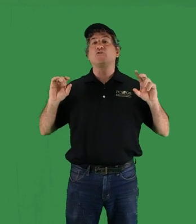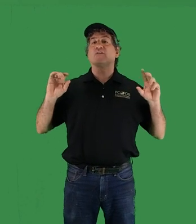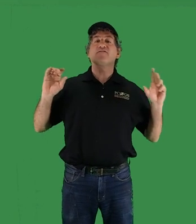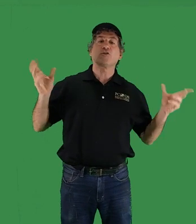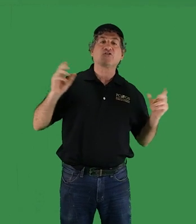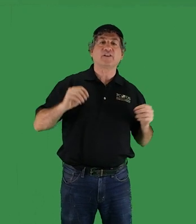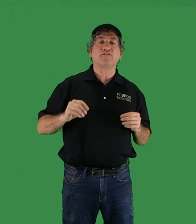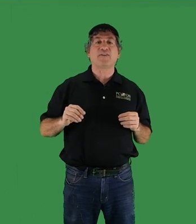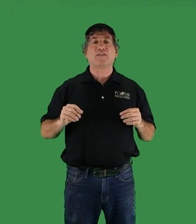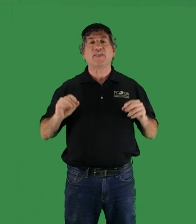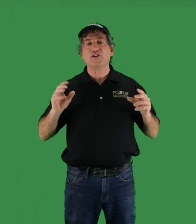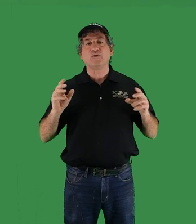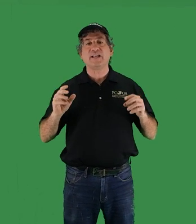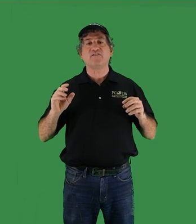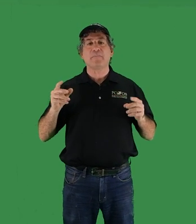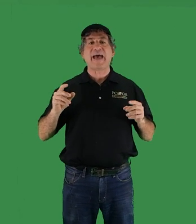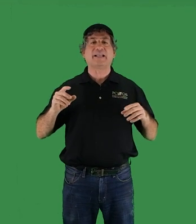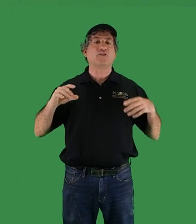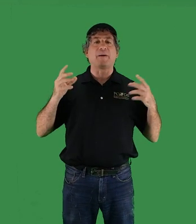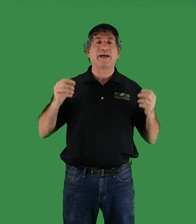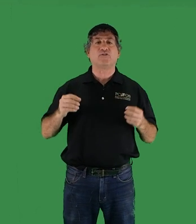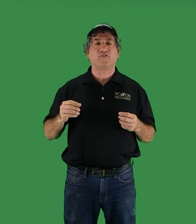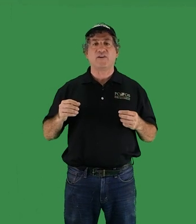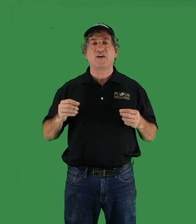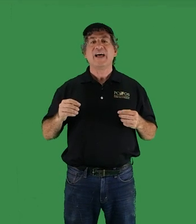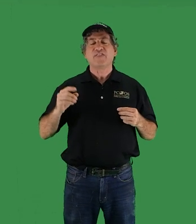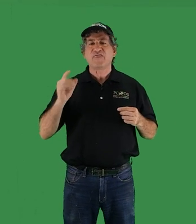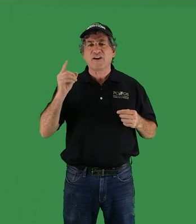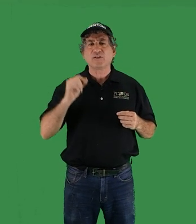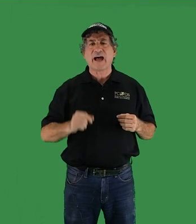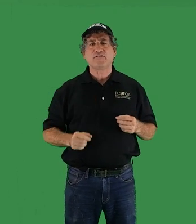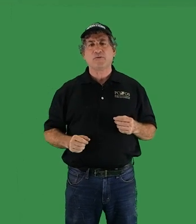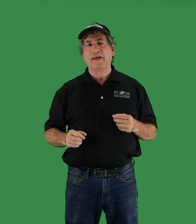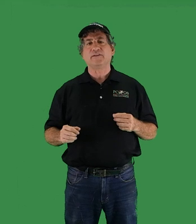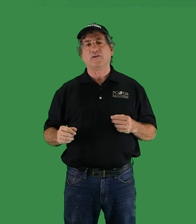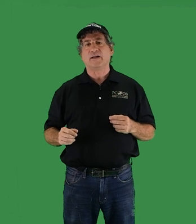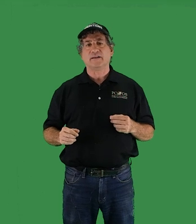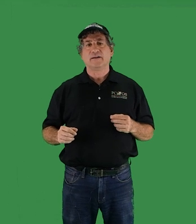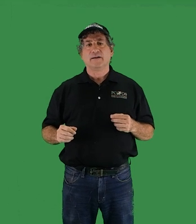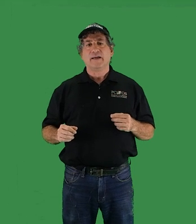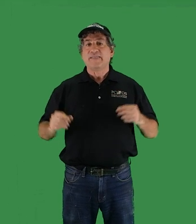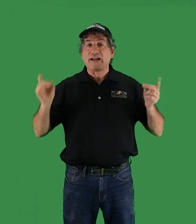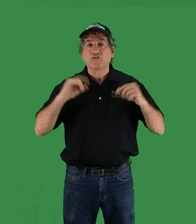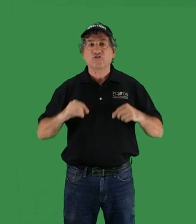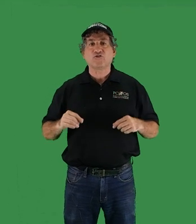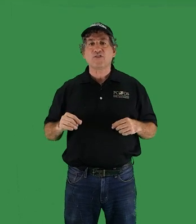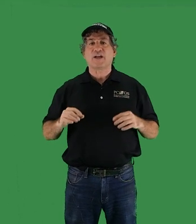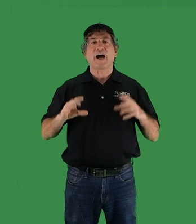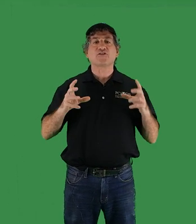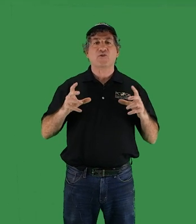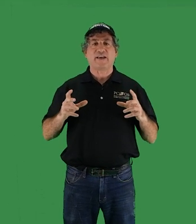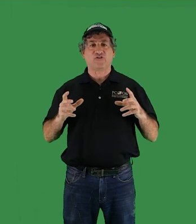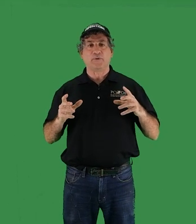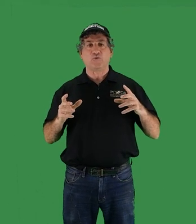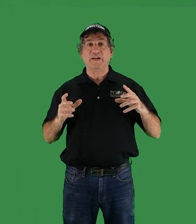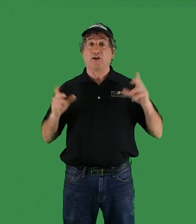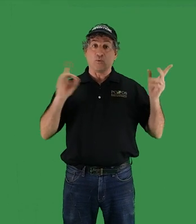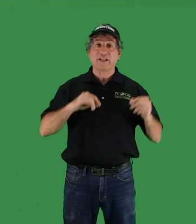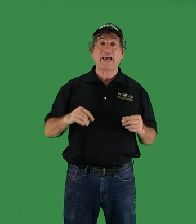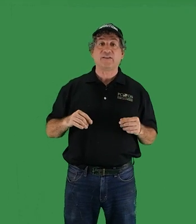universally felt the unity of man and biosphere that their lives depended on. They understood the contrasts between, on the one hand,